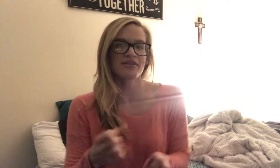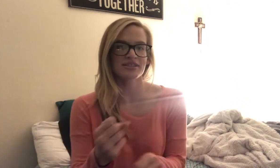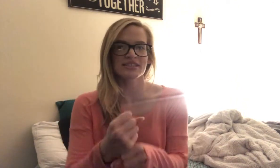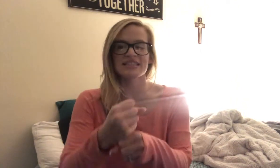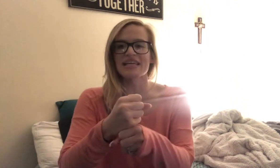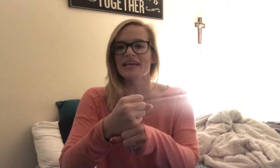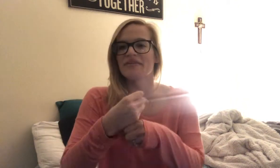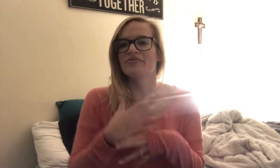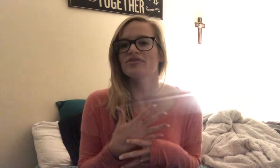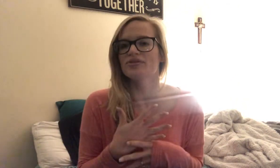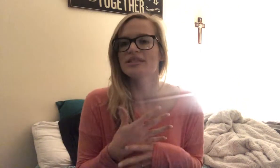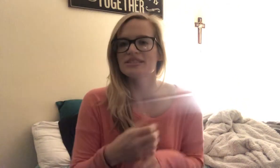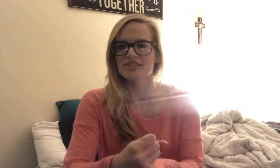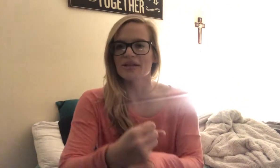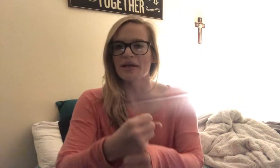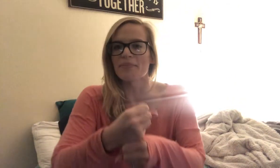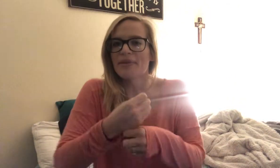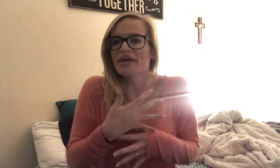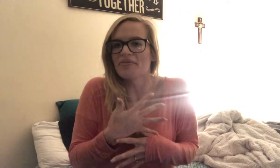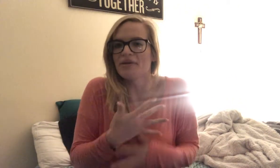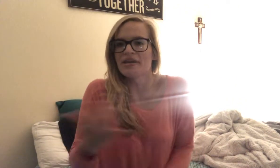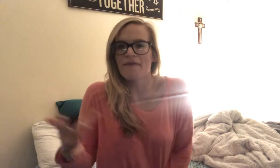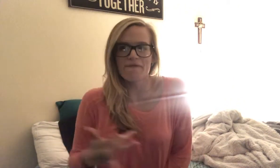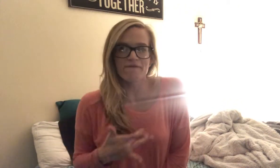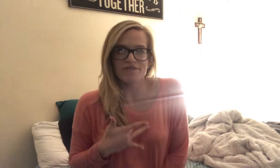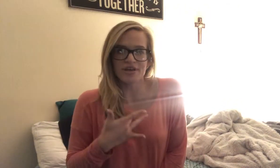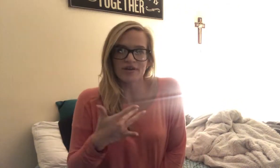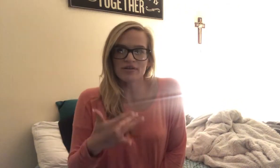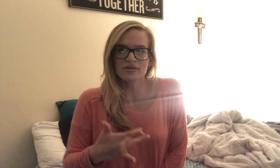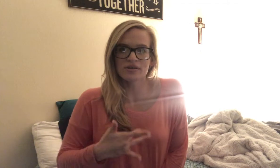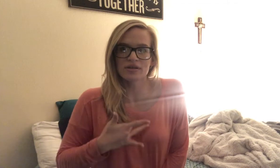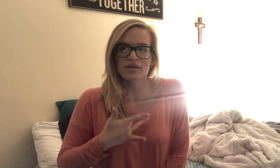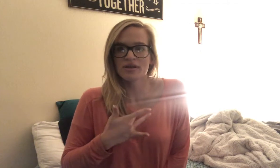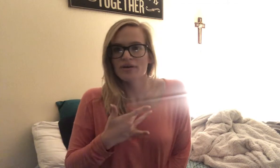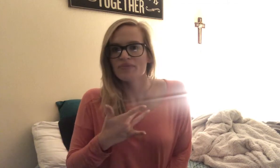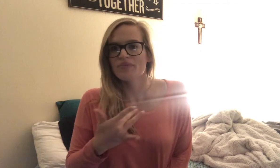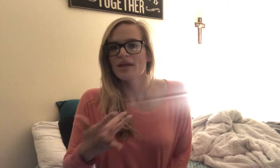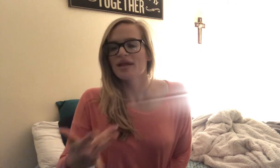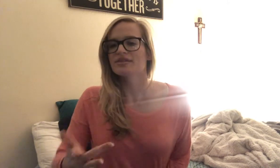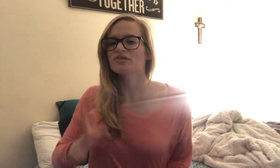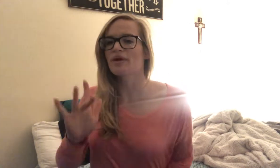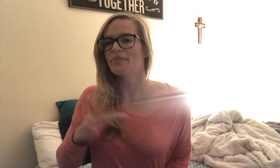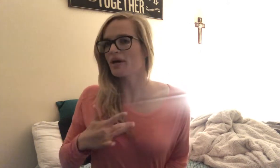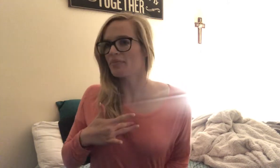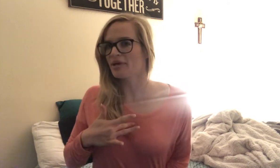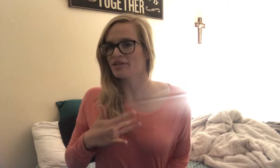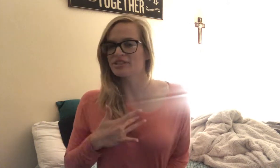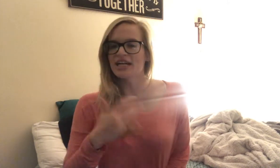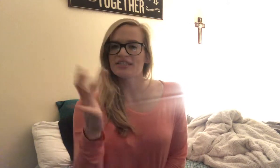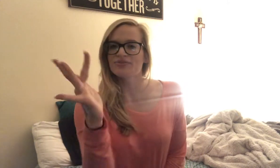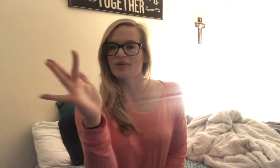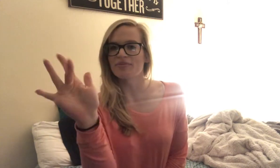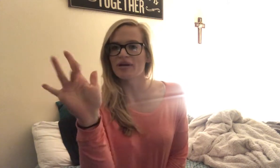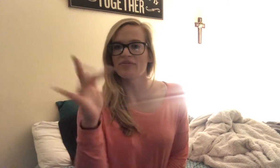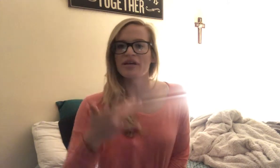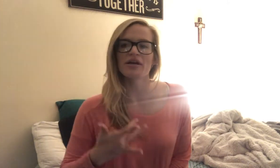this is like influence, so like make me feel, swipe up on your chest with your middle finger,